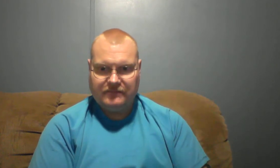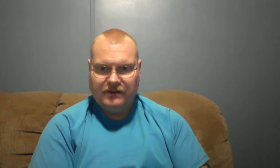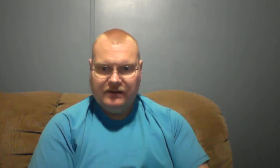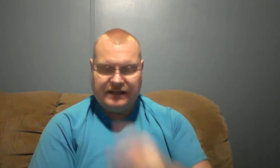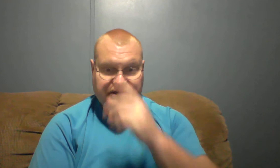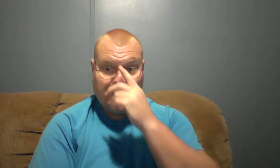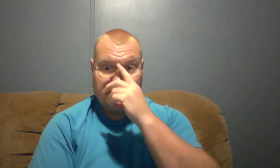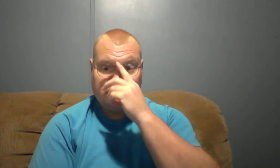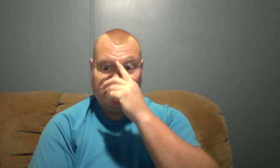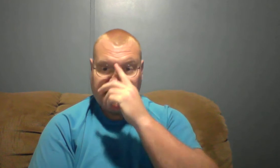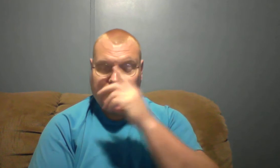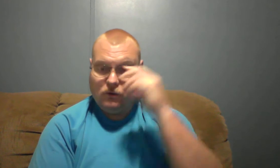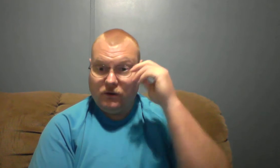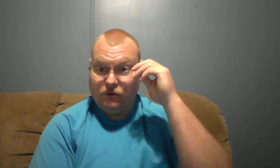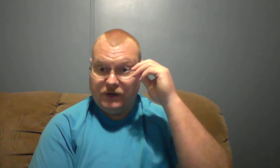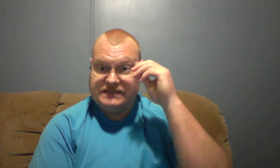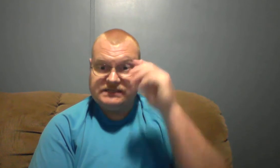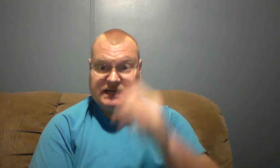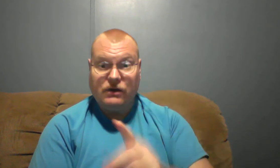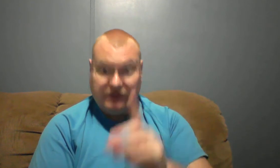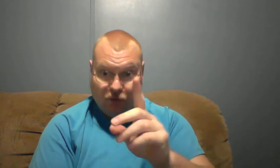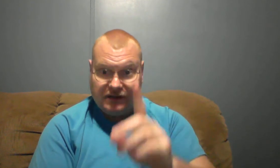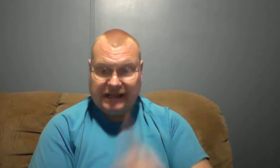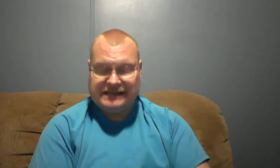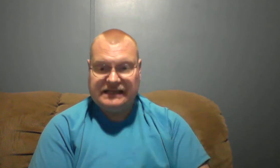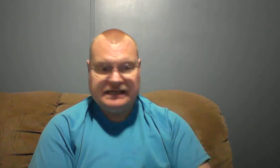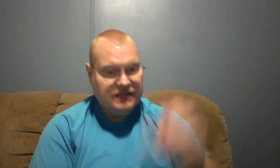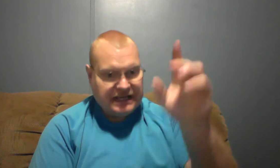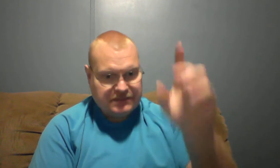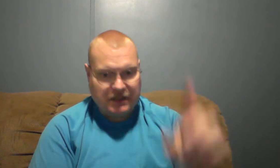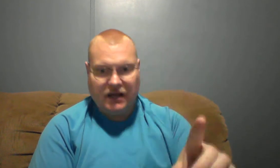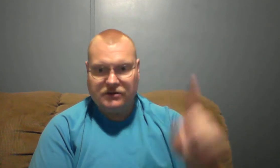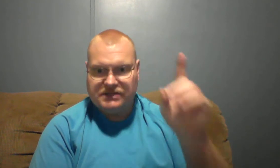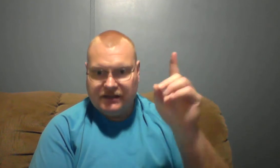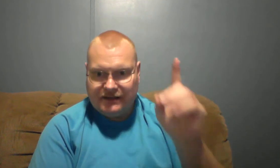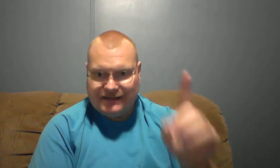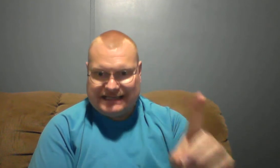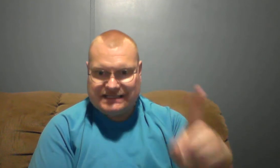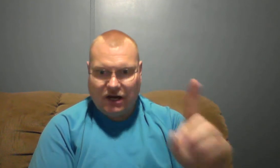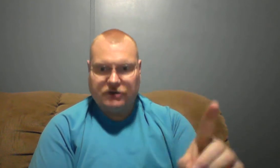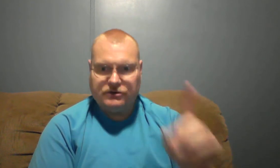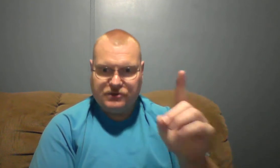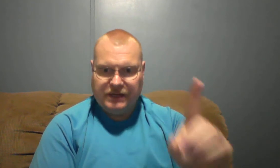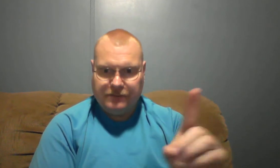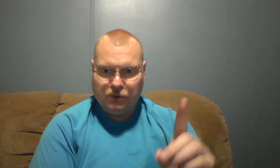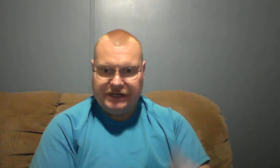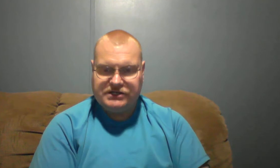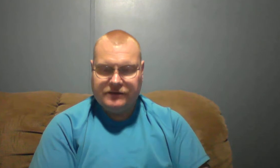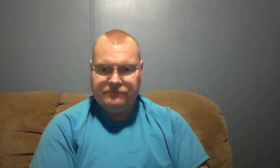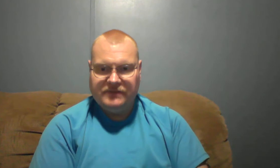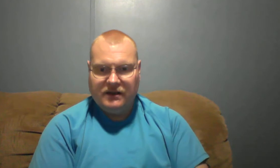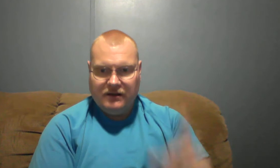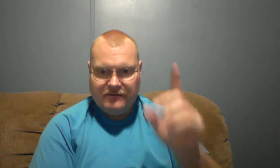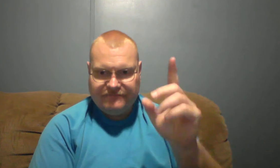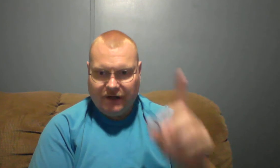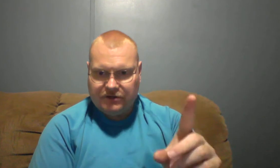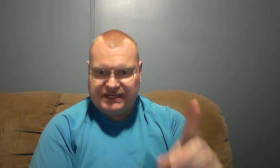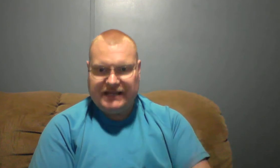That's, you know, what's one thing, one of the reasons I know that we're in the last day is because these doctrines are being preached. false teachers,